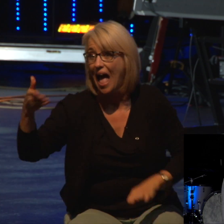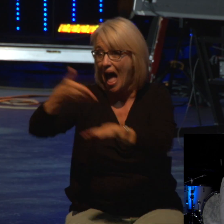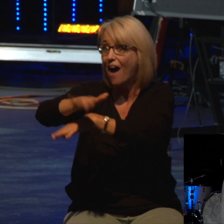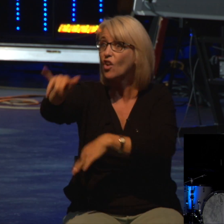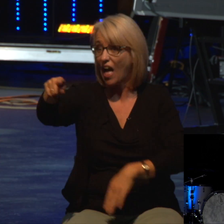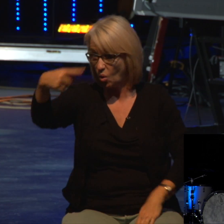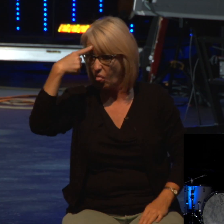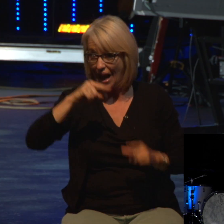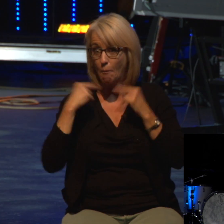the right way.